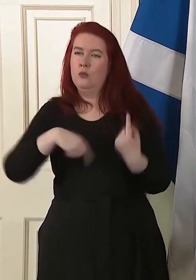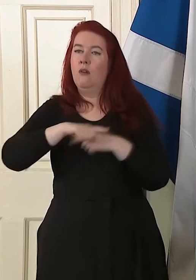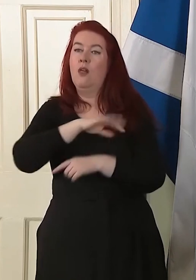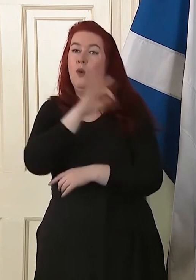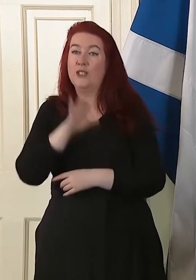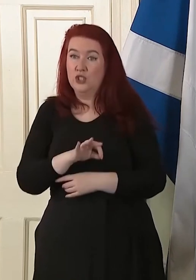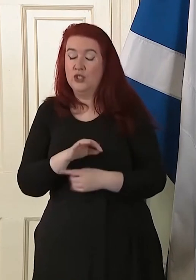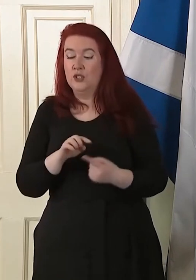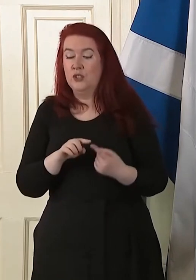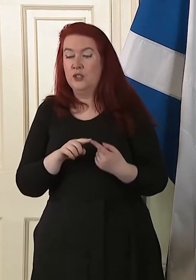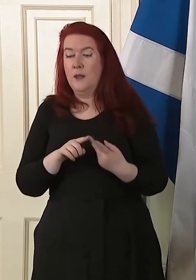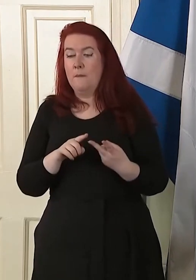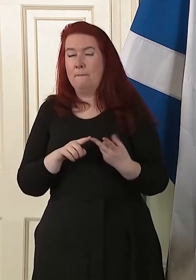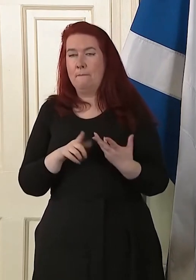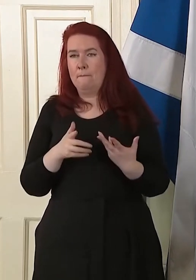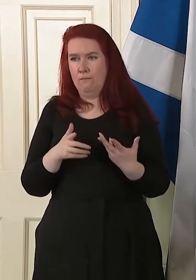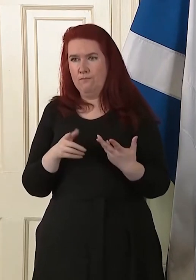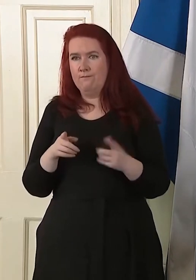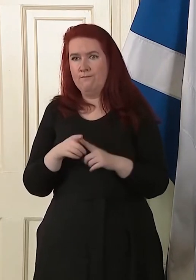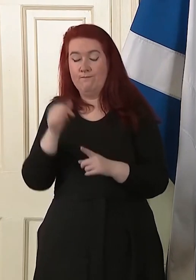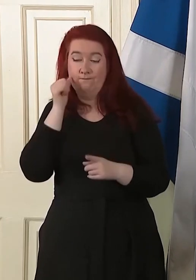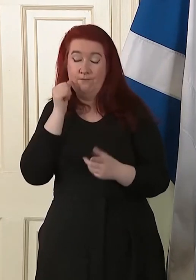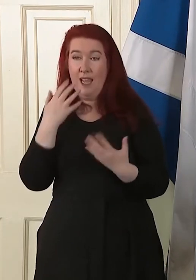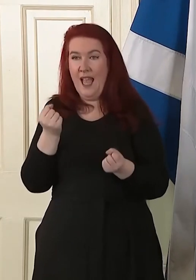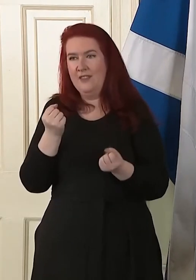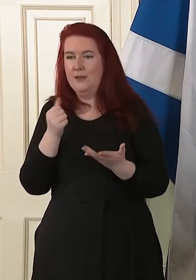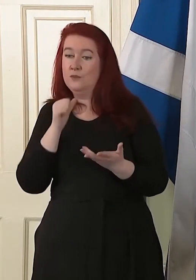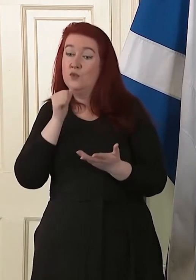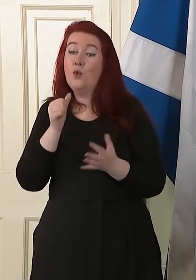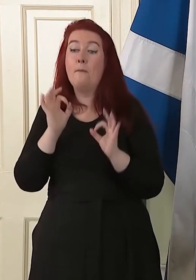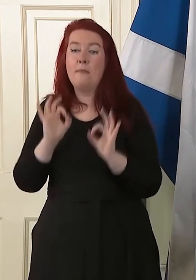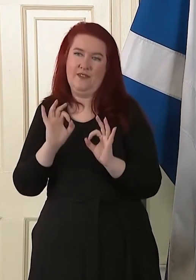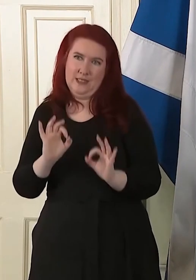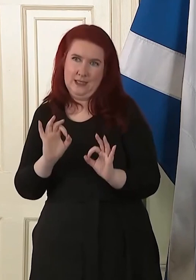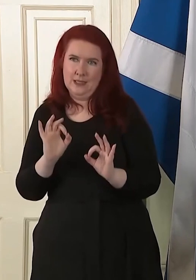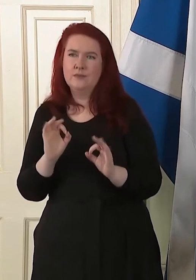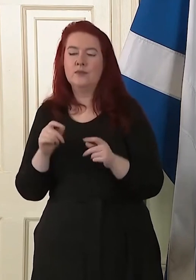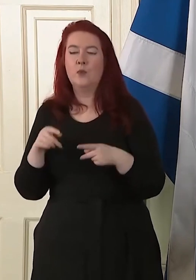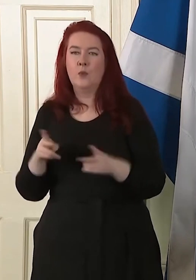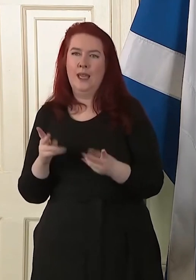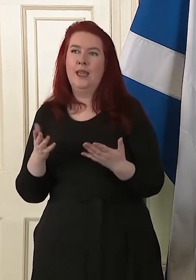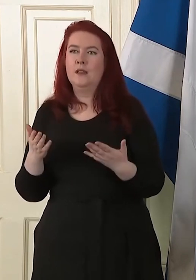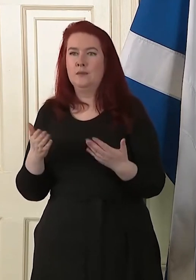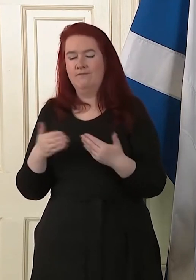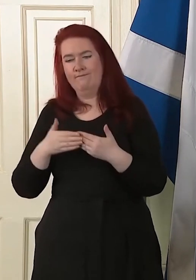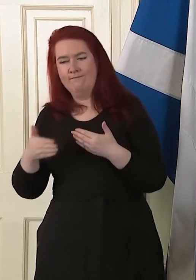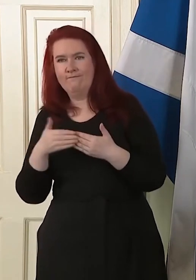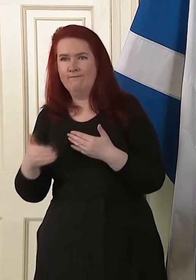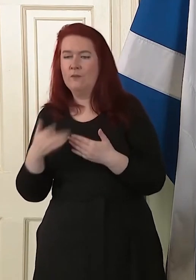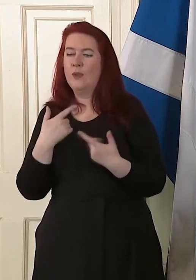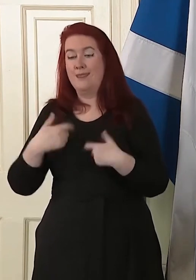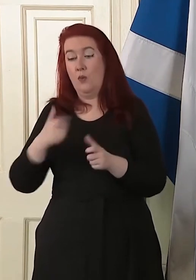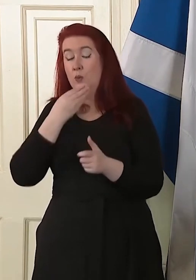and the imperfection, if I can use that word, of the period when we continue to use